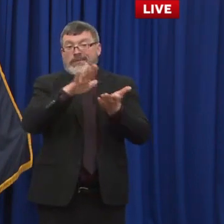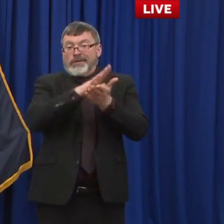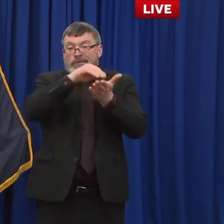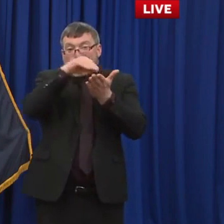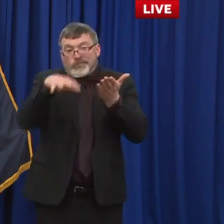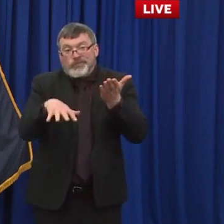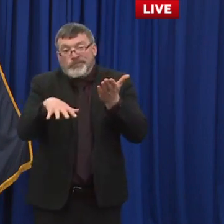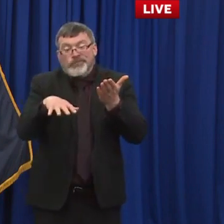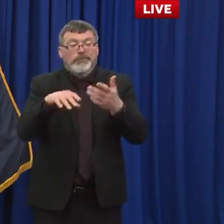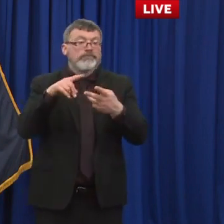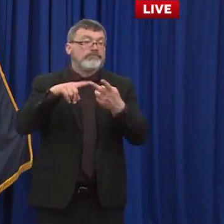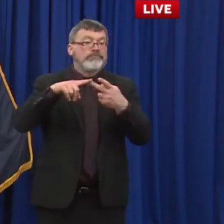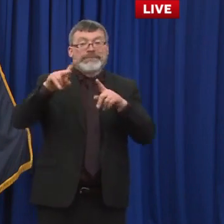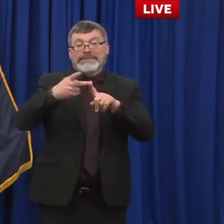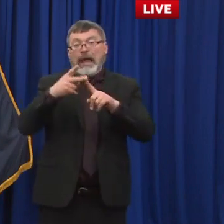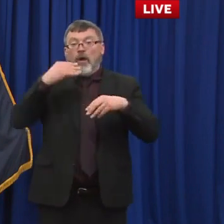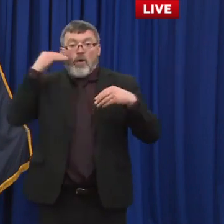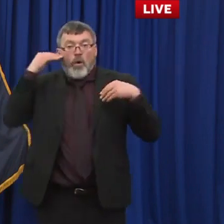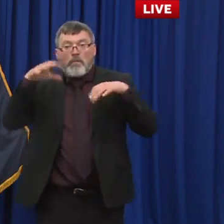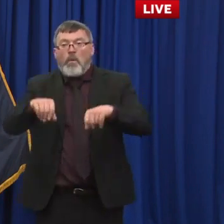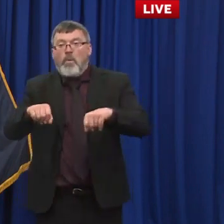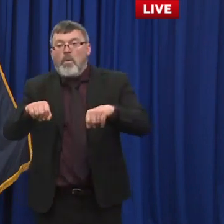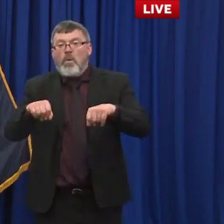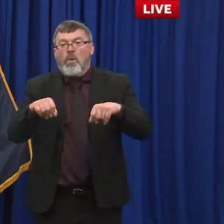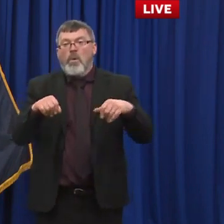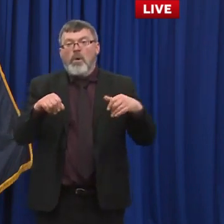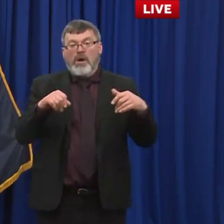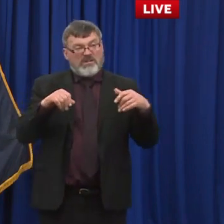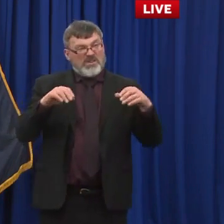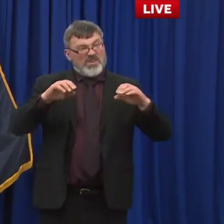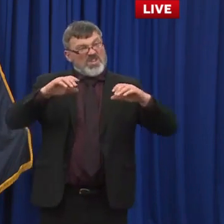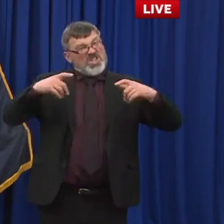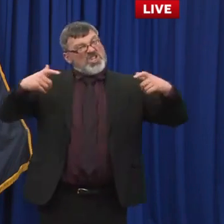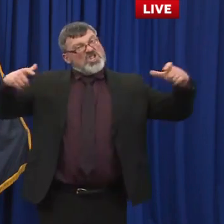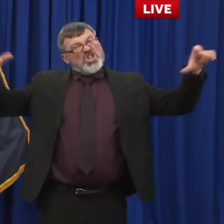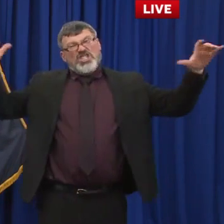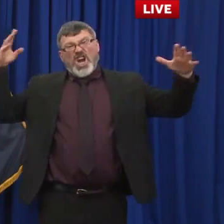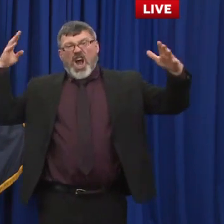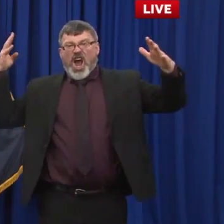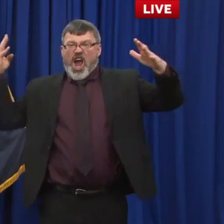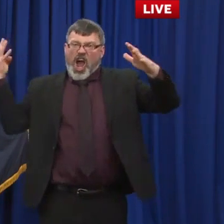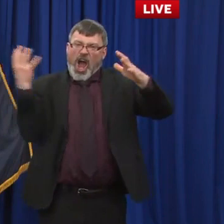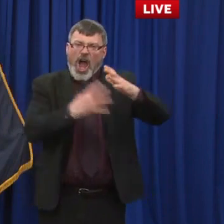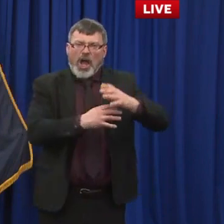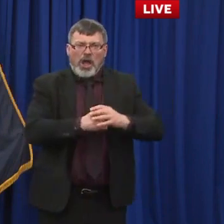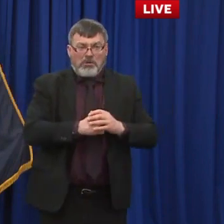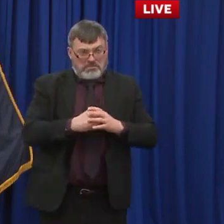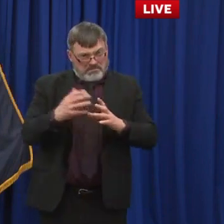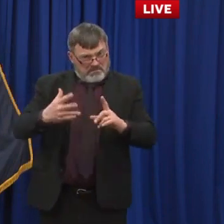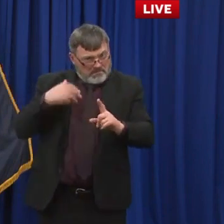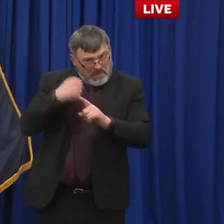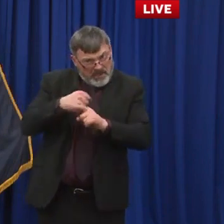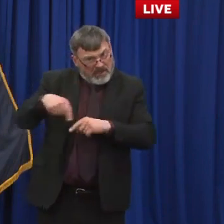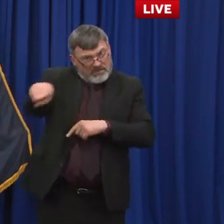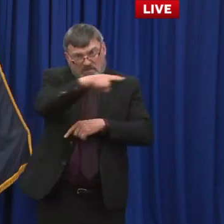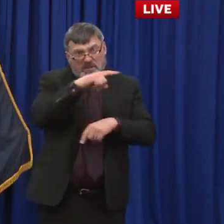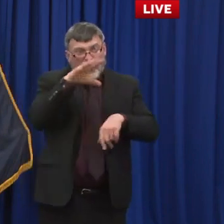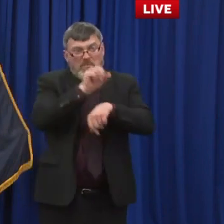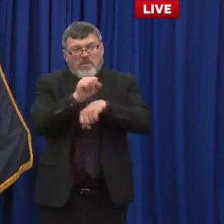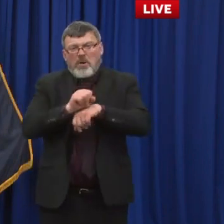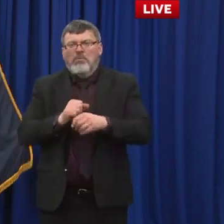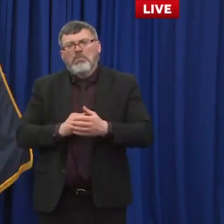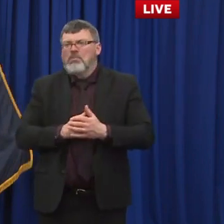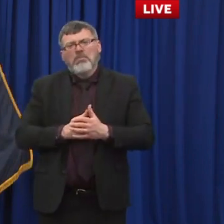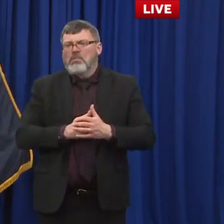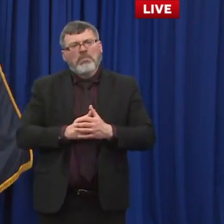actually wasn't that high of a demand there so therefore it really doesn't won't affect our overall vaccine distribution we still have a lot of vaccine available and we